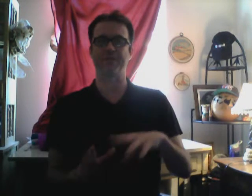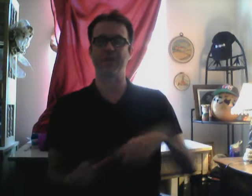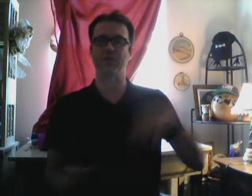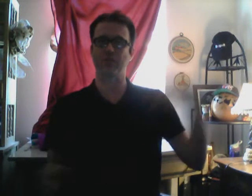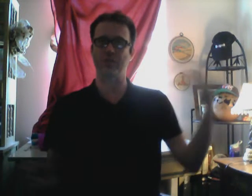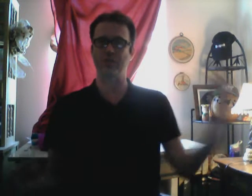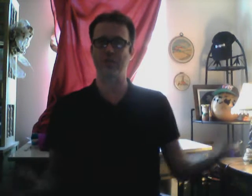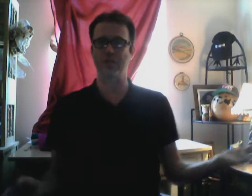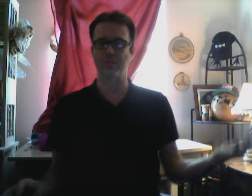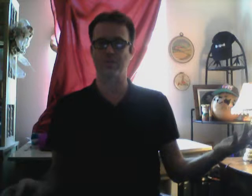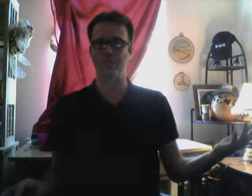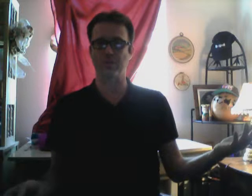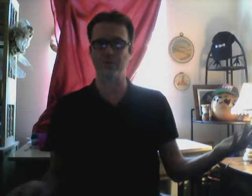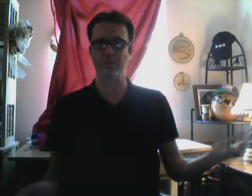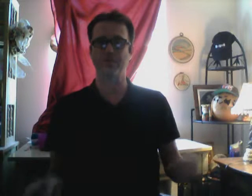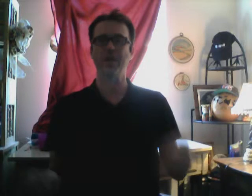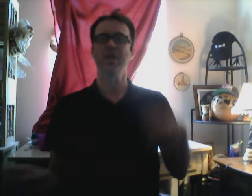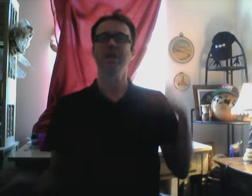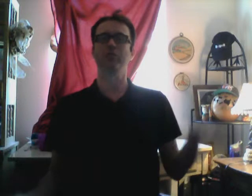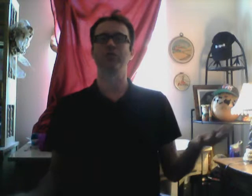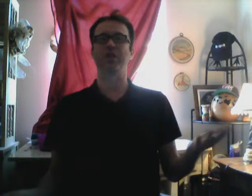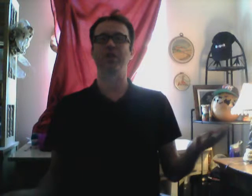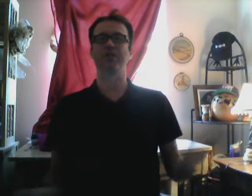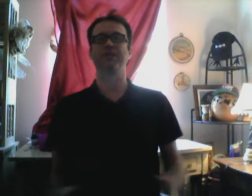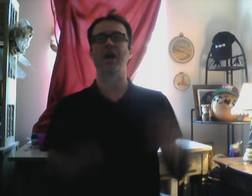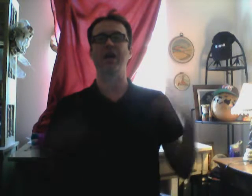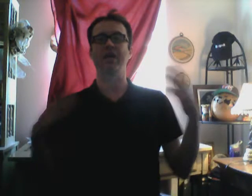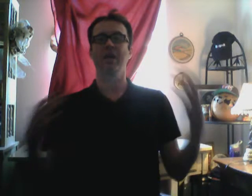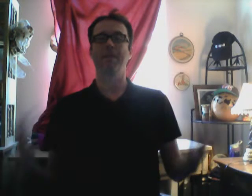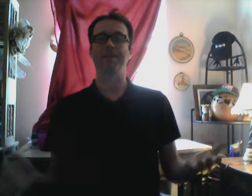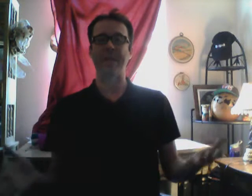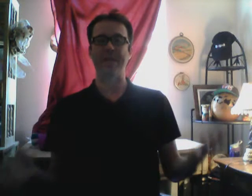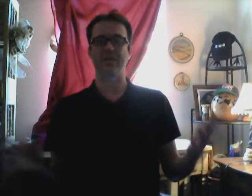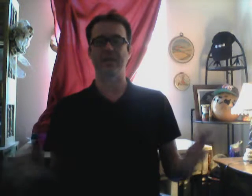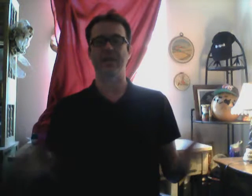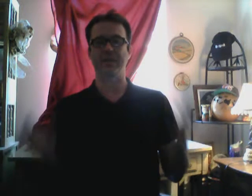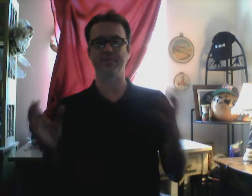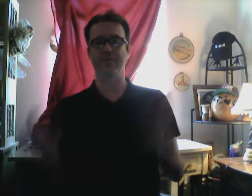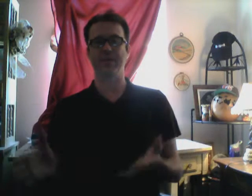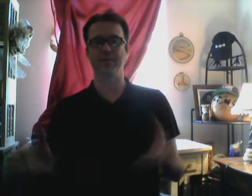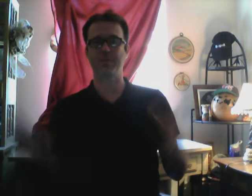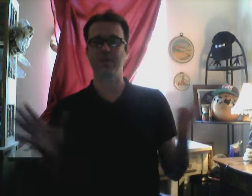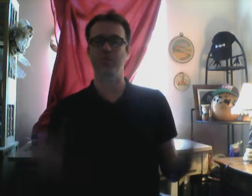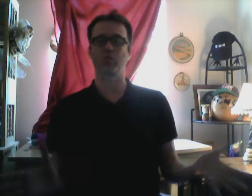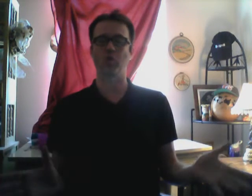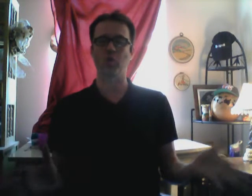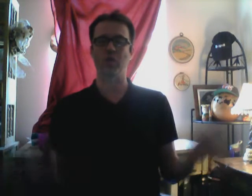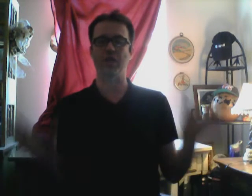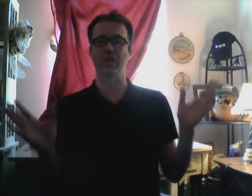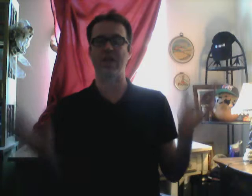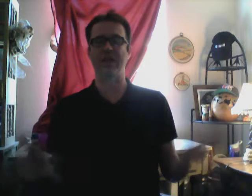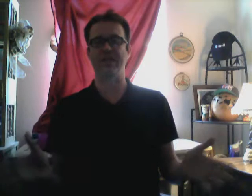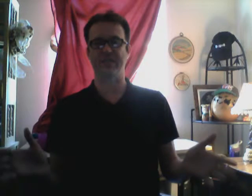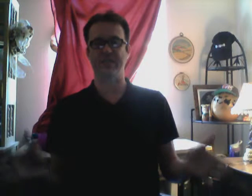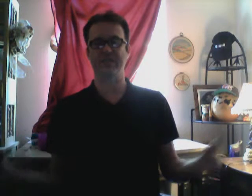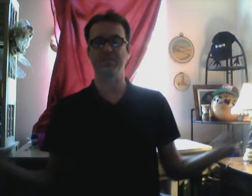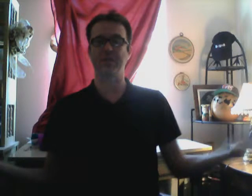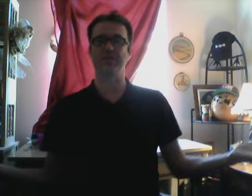Manufactured. And the tangible. Proof. To justify. Bank land. Management. Controlling. Assets. Because of